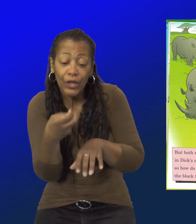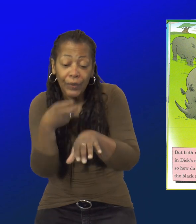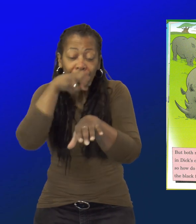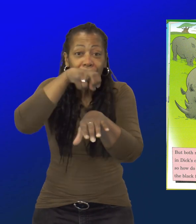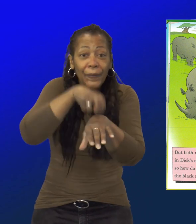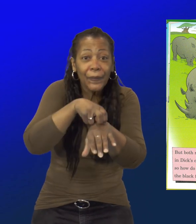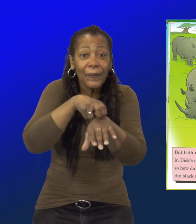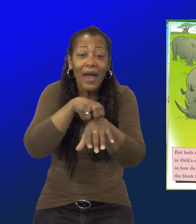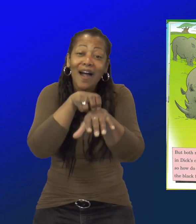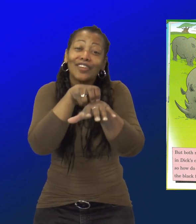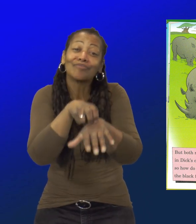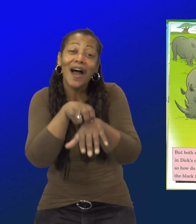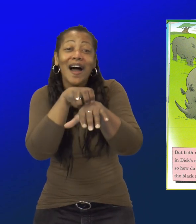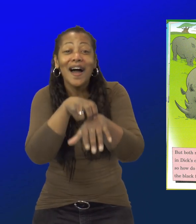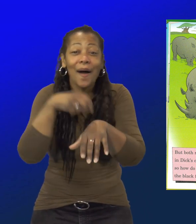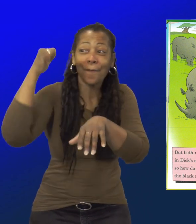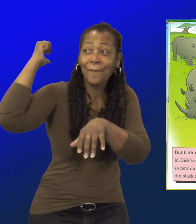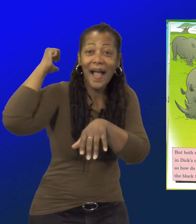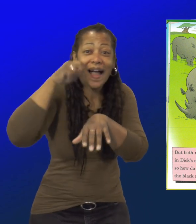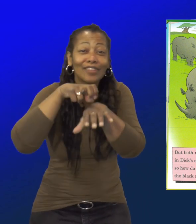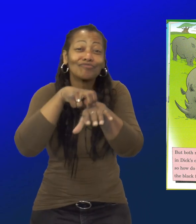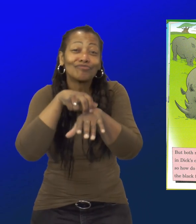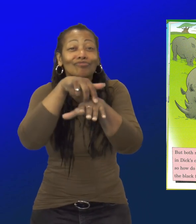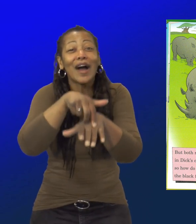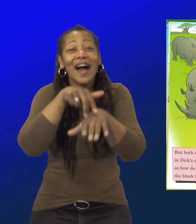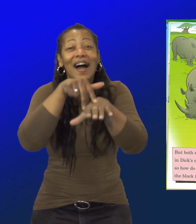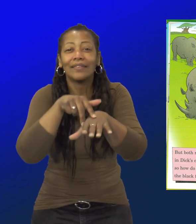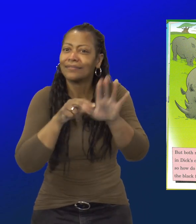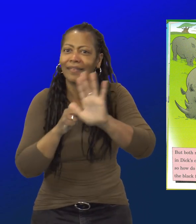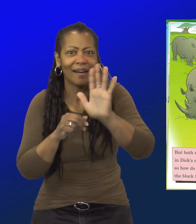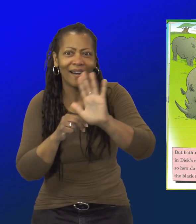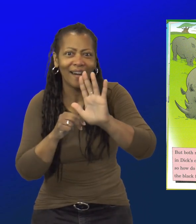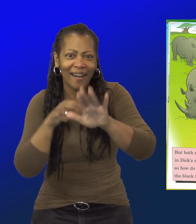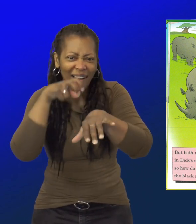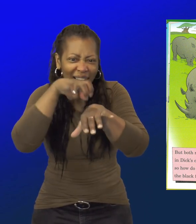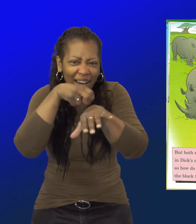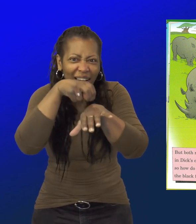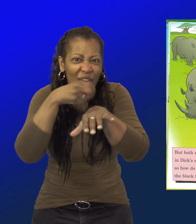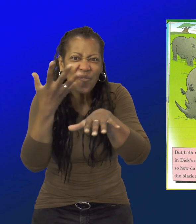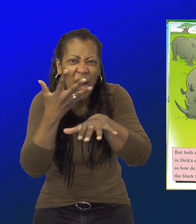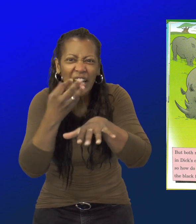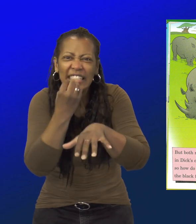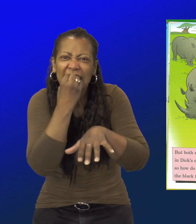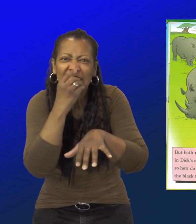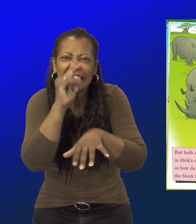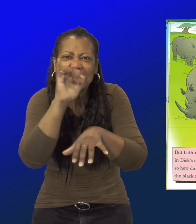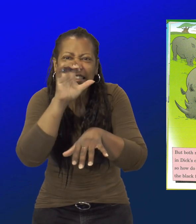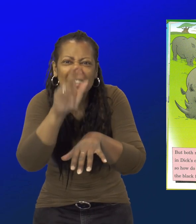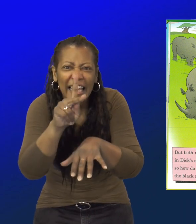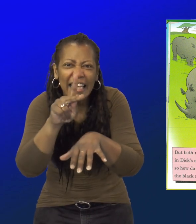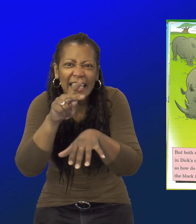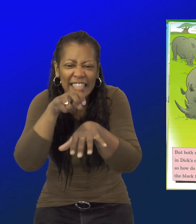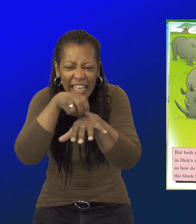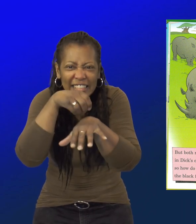Is that oxpecker bird hitching a ride? No, she's eating the ticks on the white